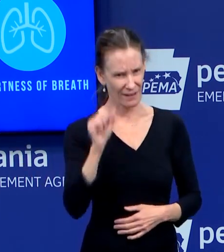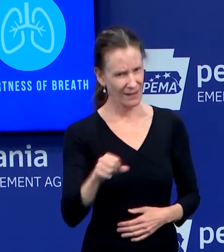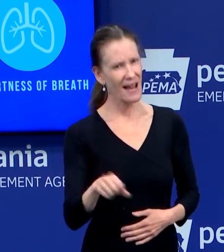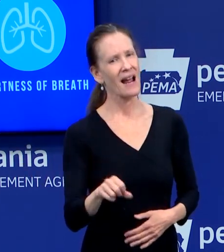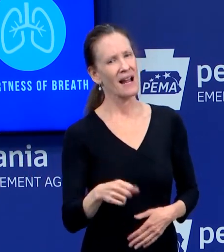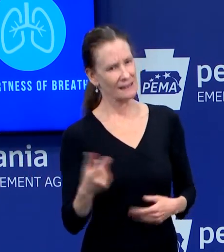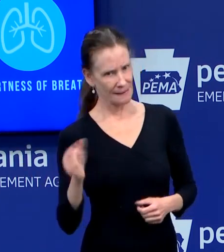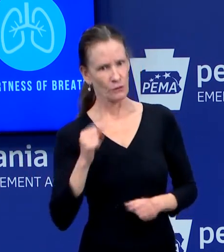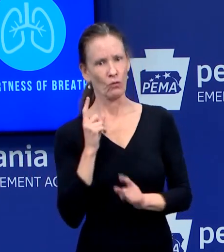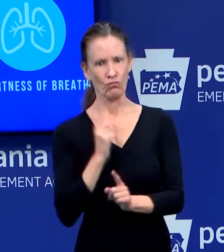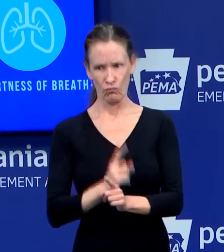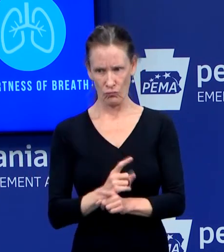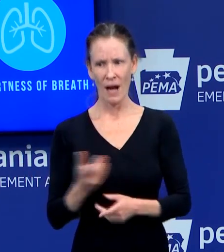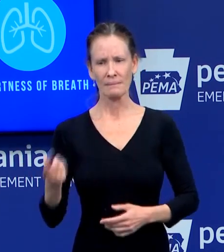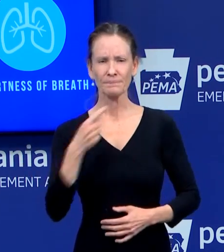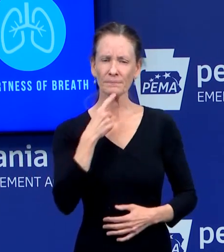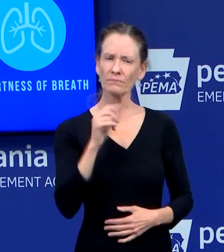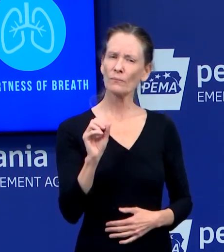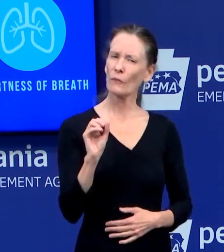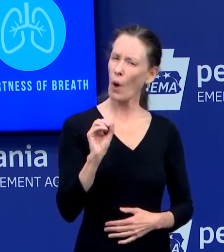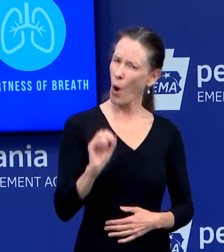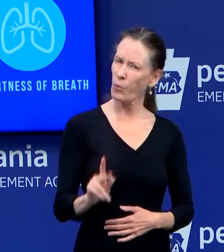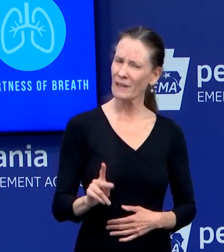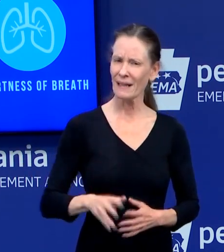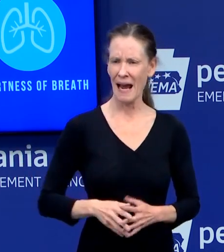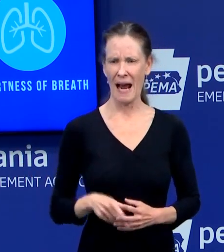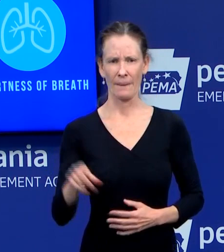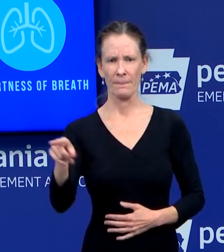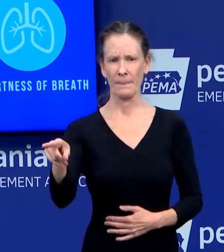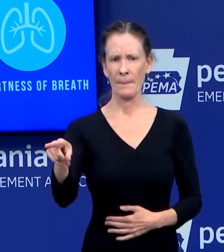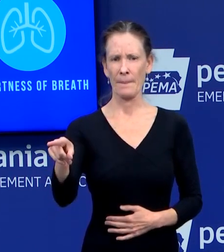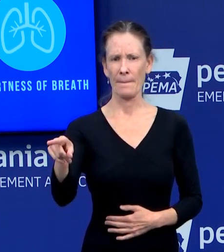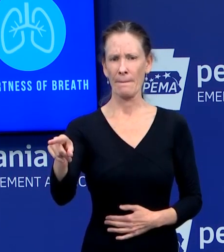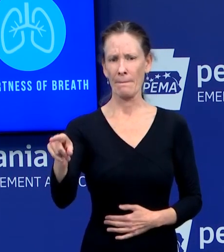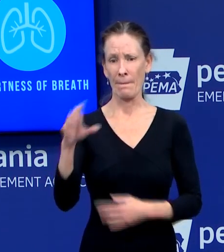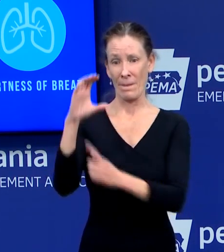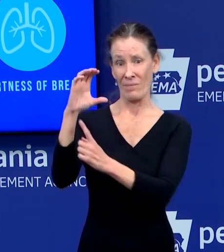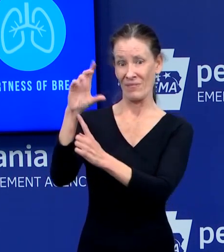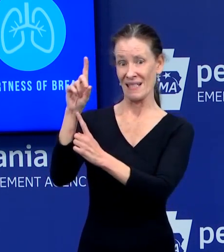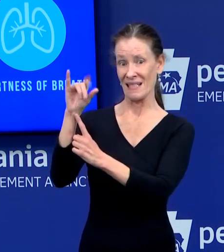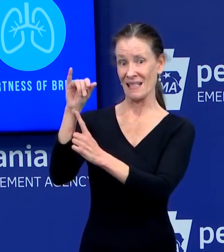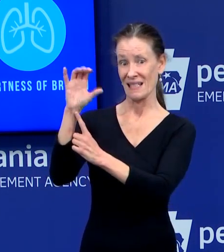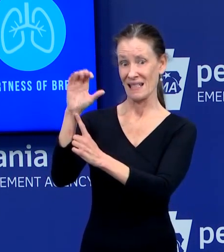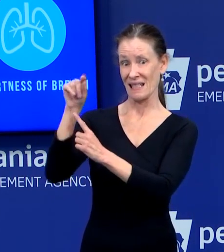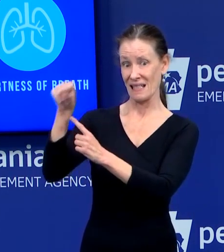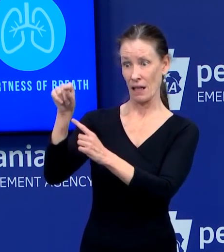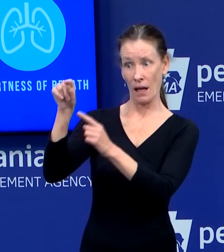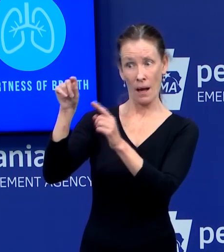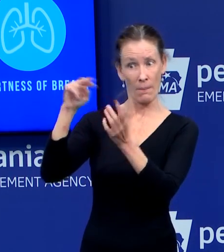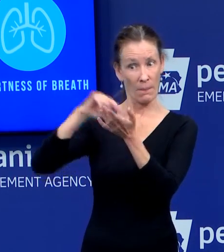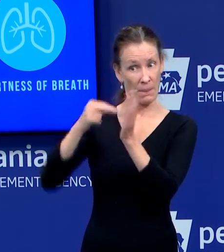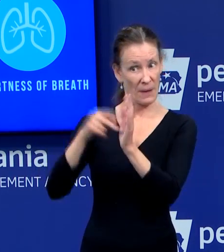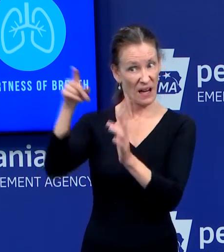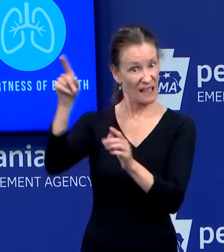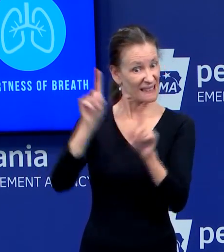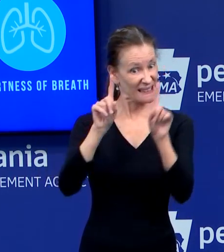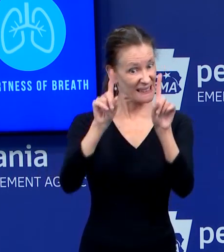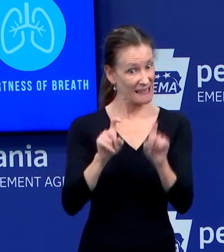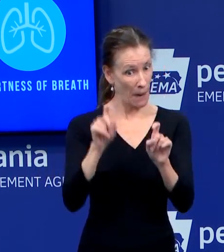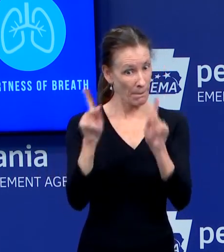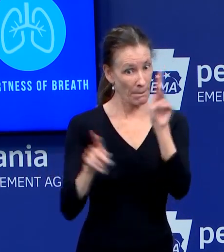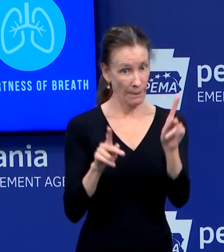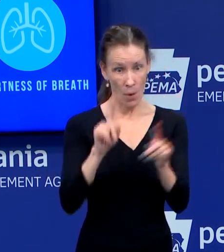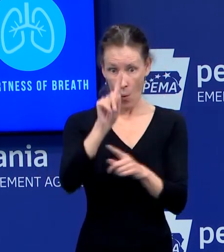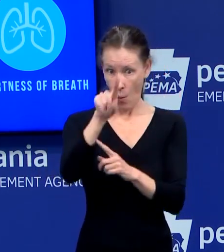is something in between population testing and the, and the CDC criteria, right? And you, you can... And, that's pretty much where we